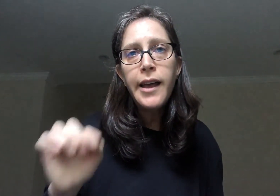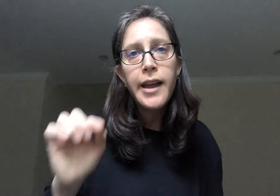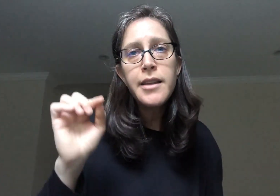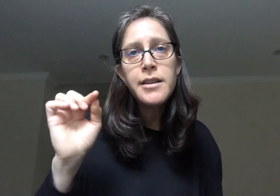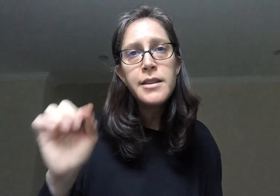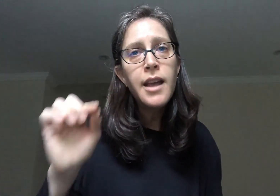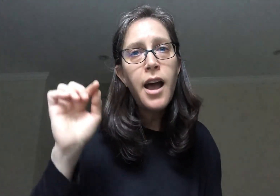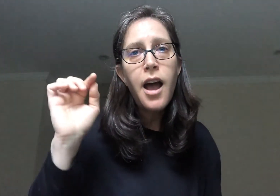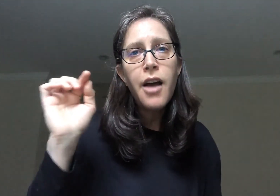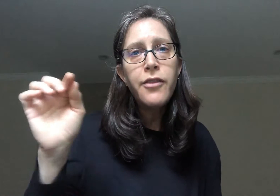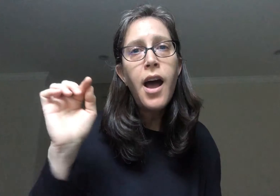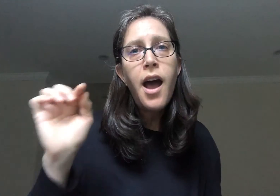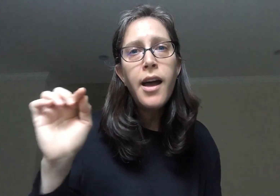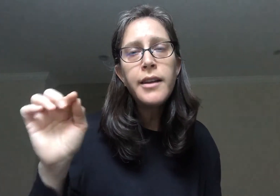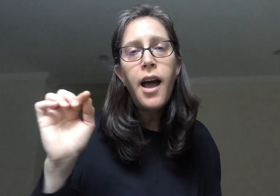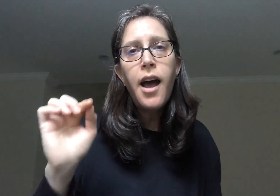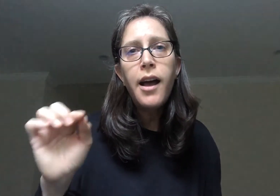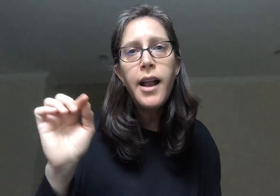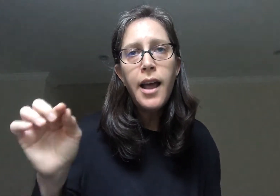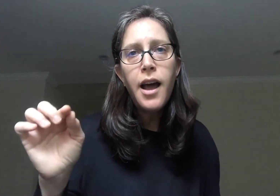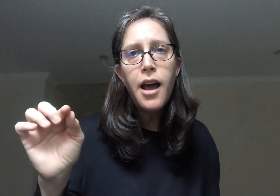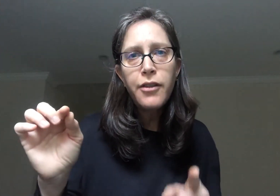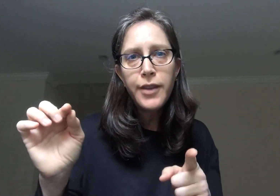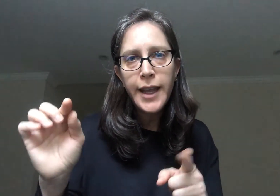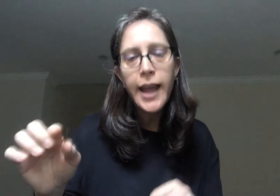Eretz. Zavat. Chalav. Again.